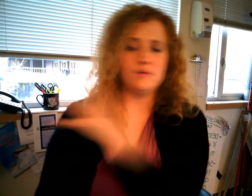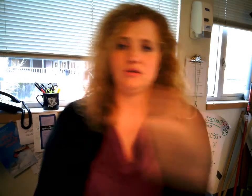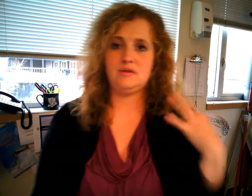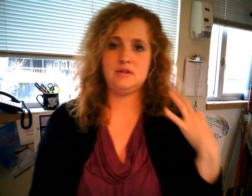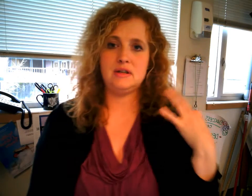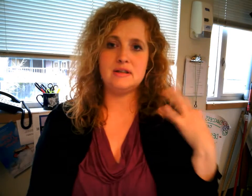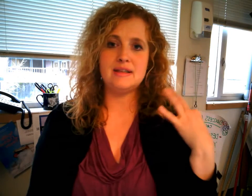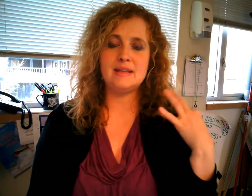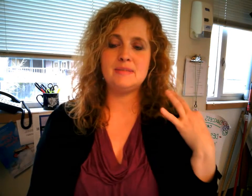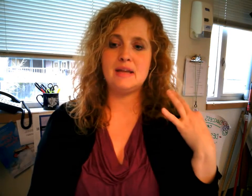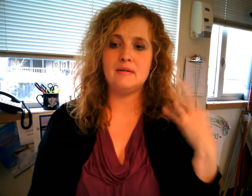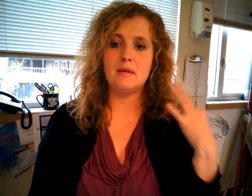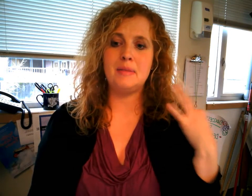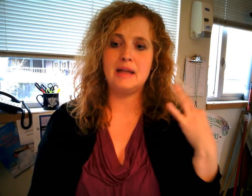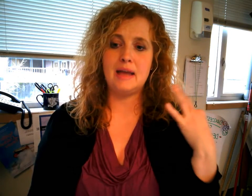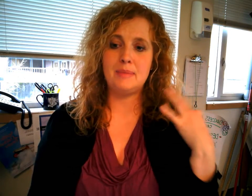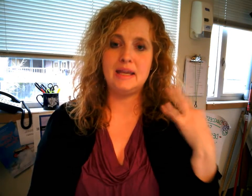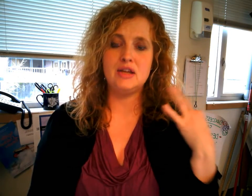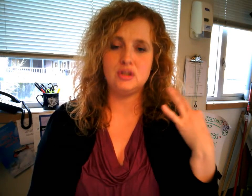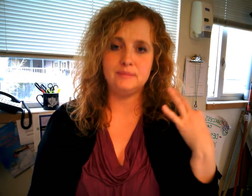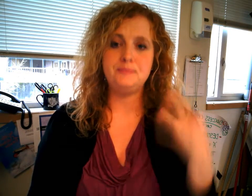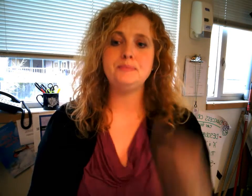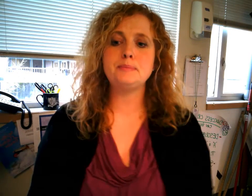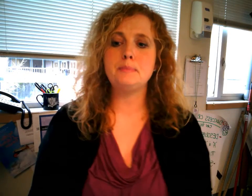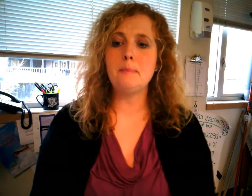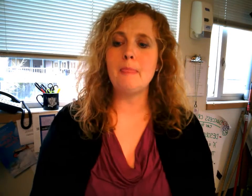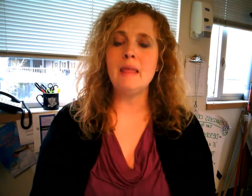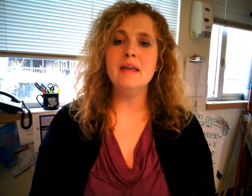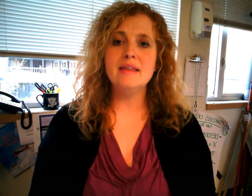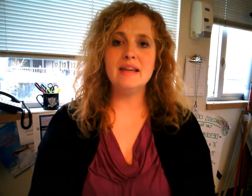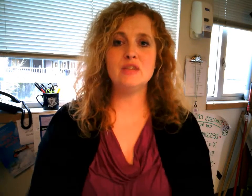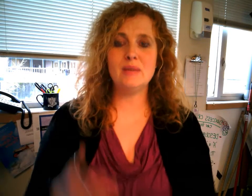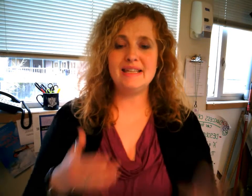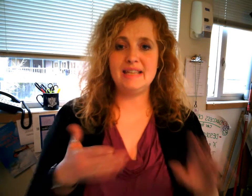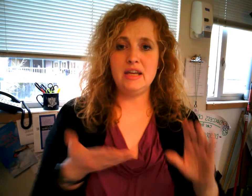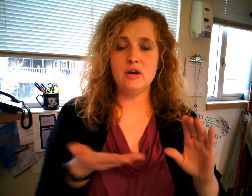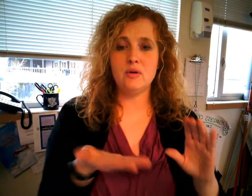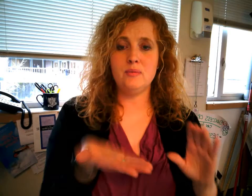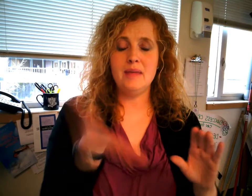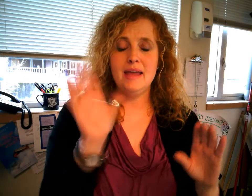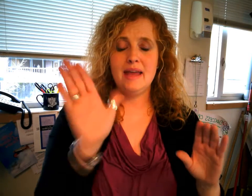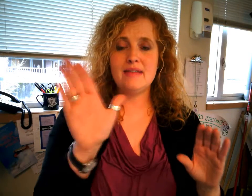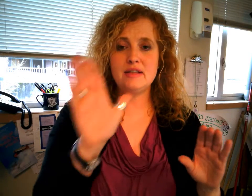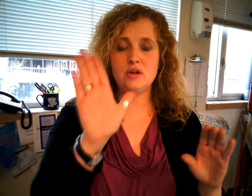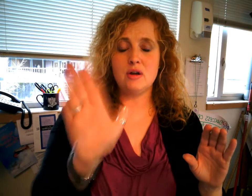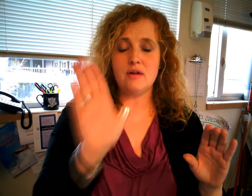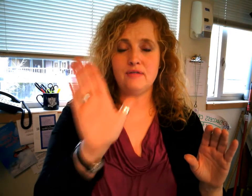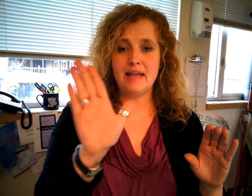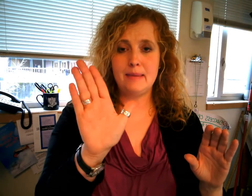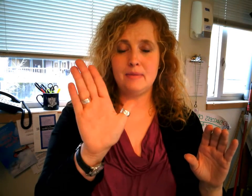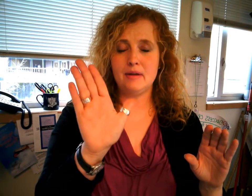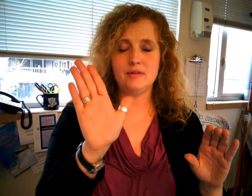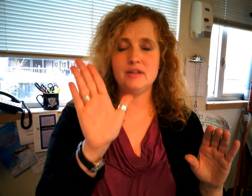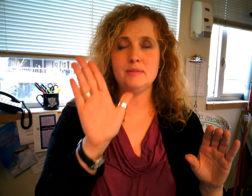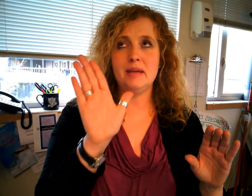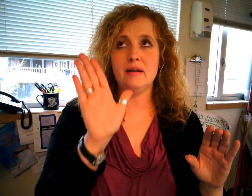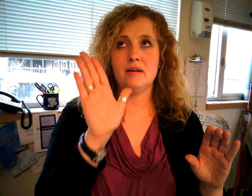it's on the same side a plot application the next one is ego and that's an a flat excuse me a